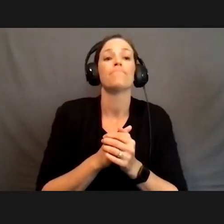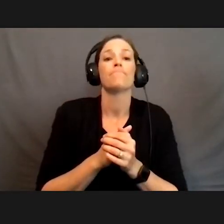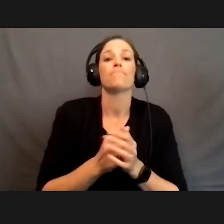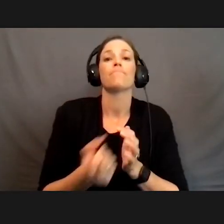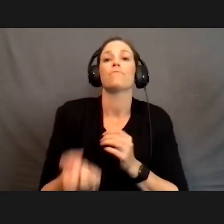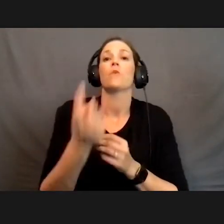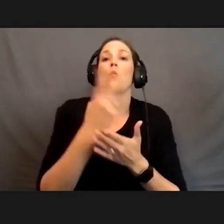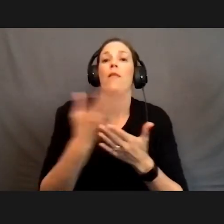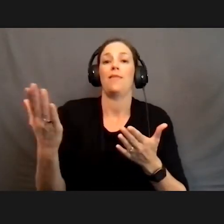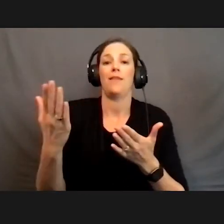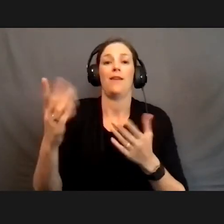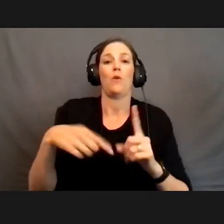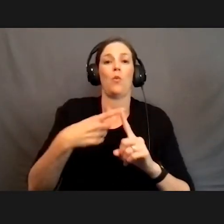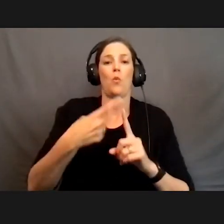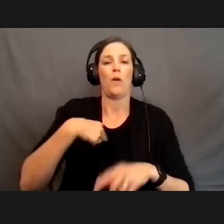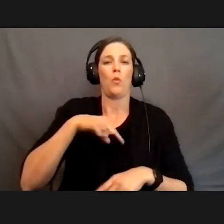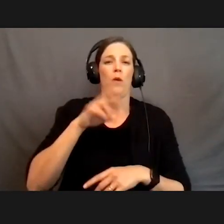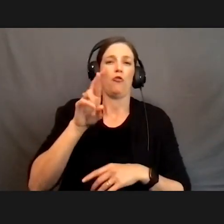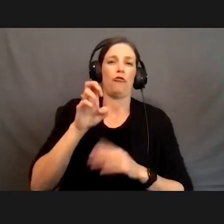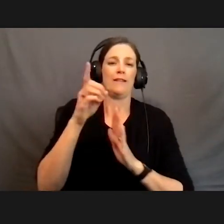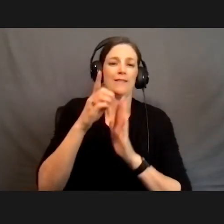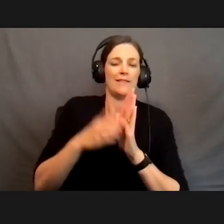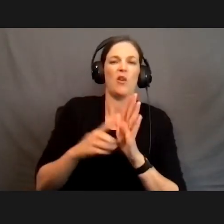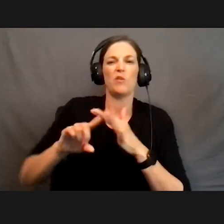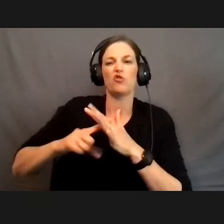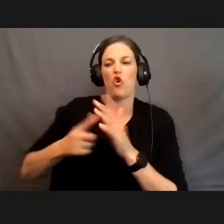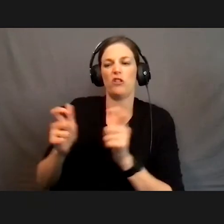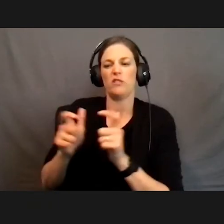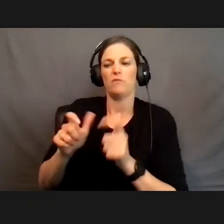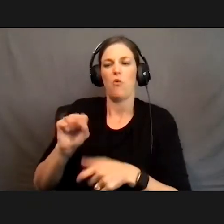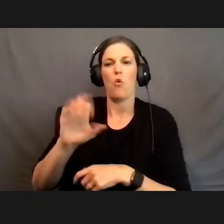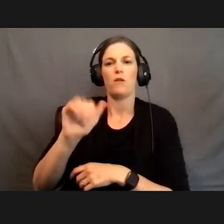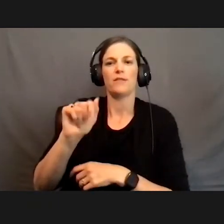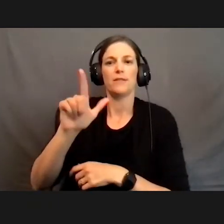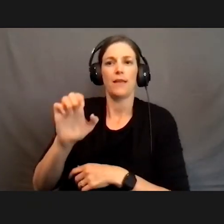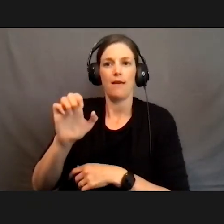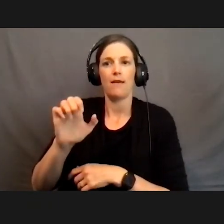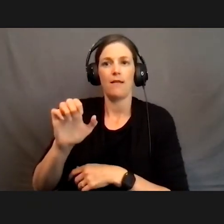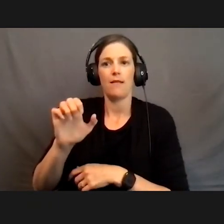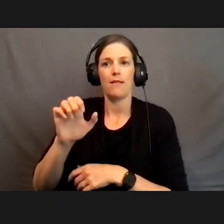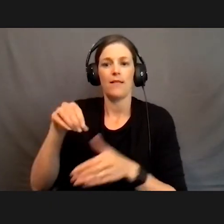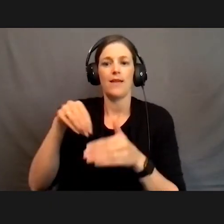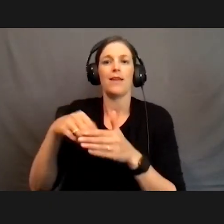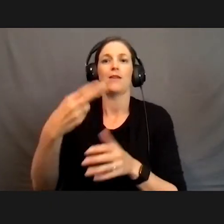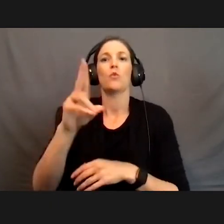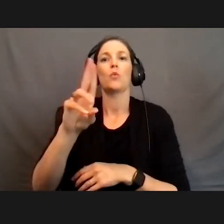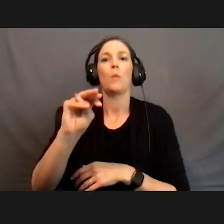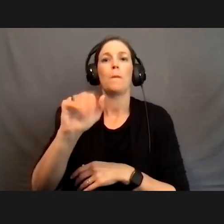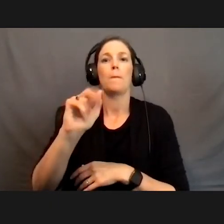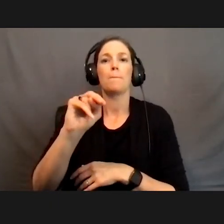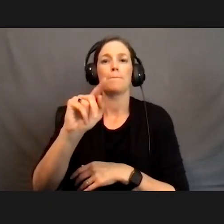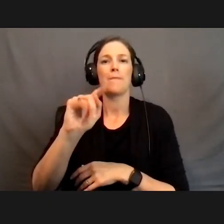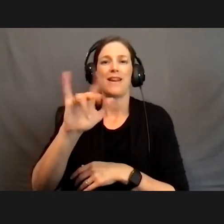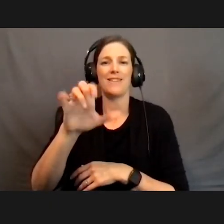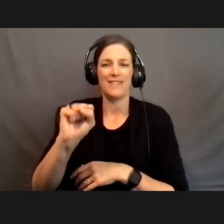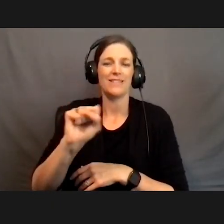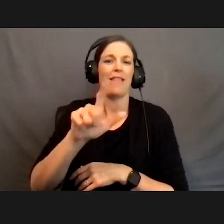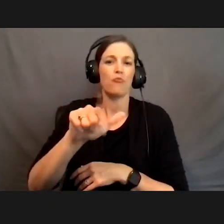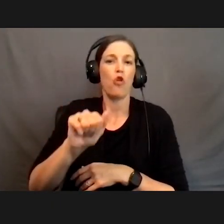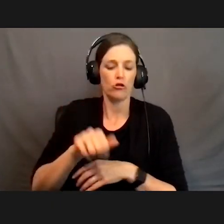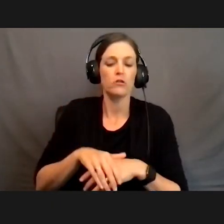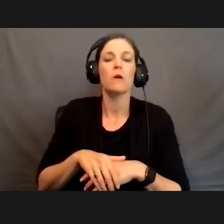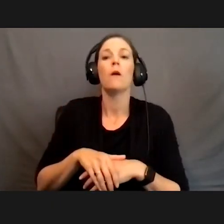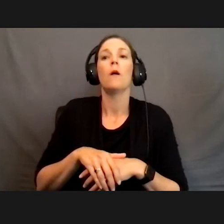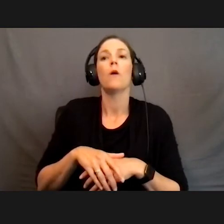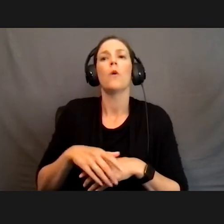did when we redesigned sort of we started this in a small scale in the in the in humanities and liberal arts. We started to notice